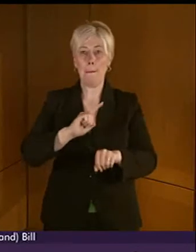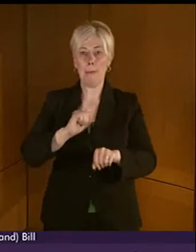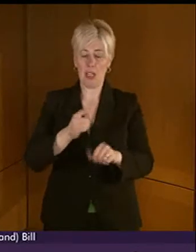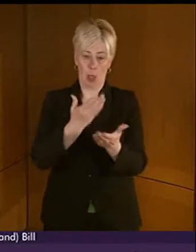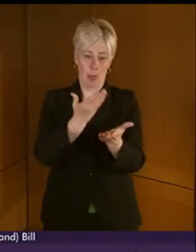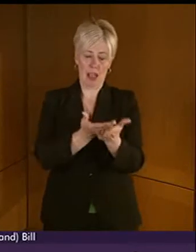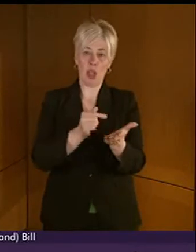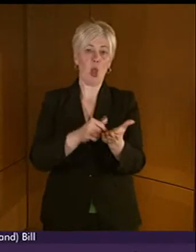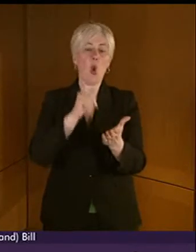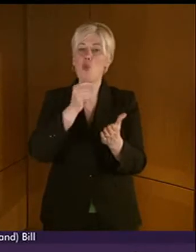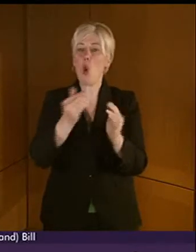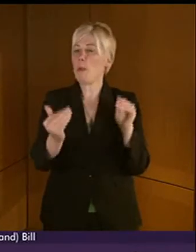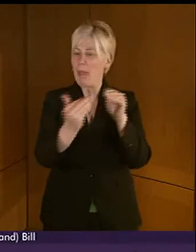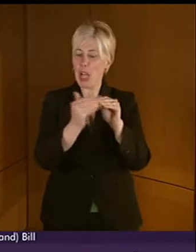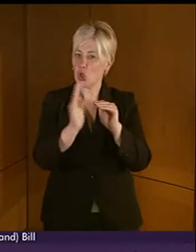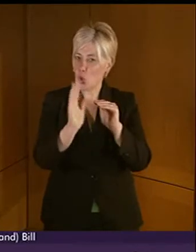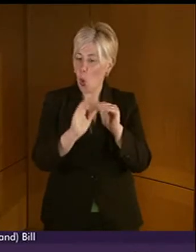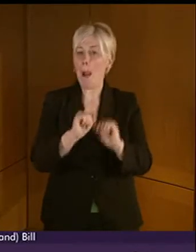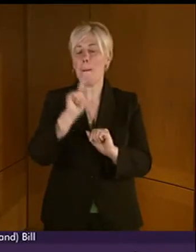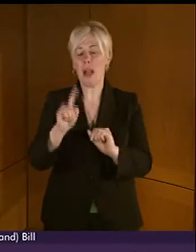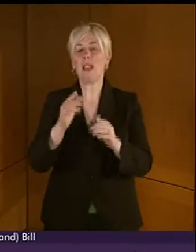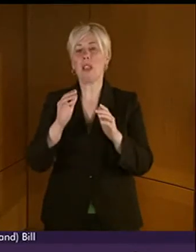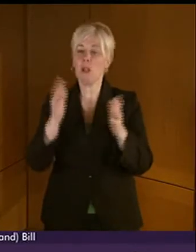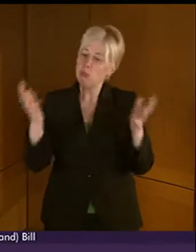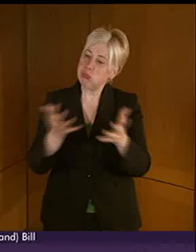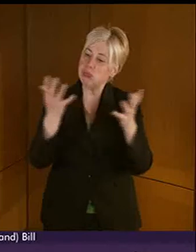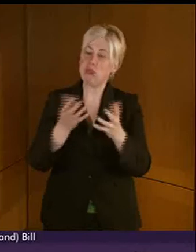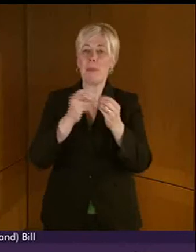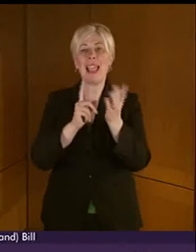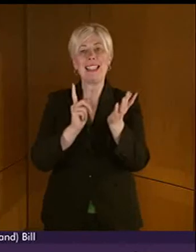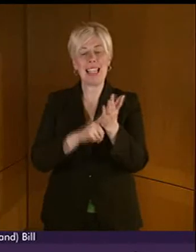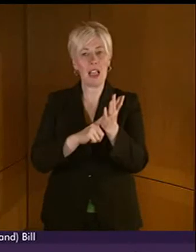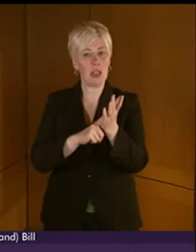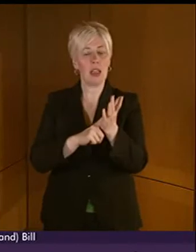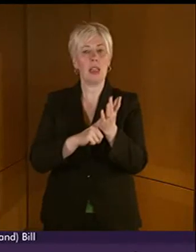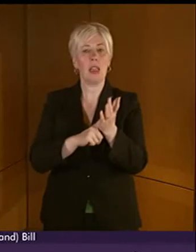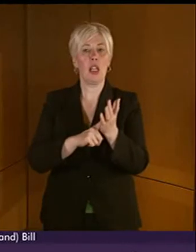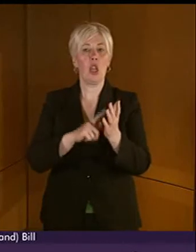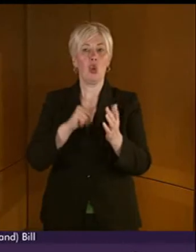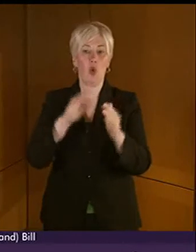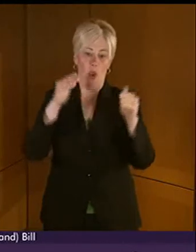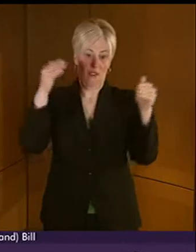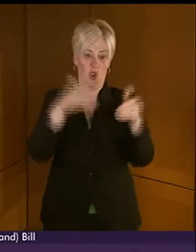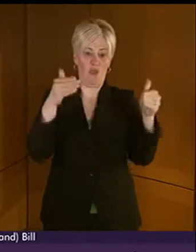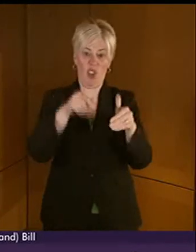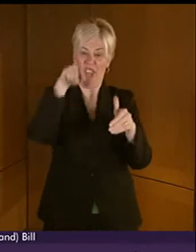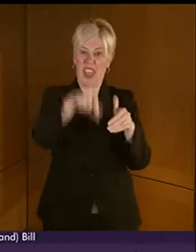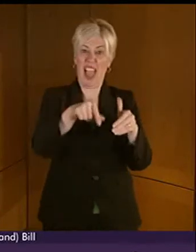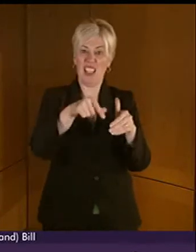the provisions of the Bill and that the promotion of BSL should not be at the expense of other accessible